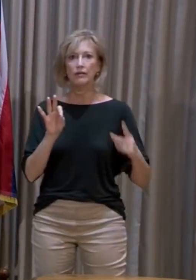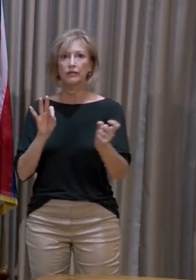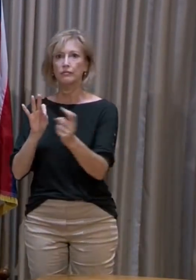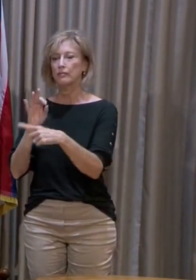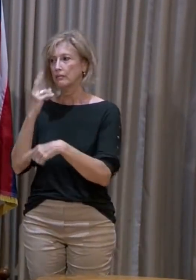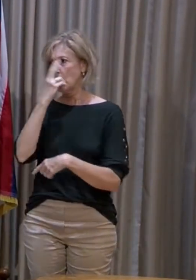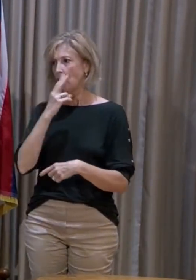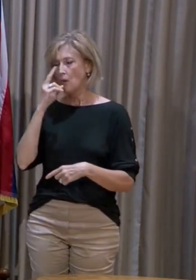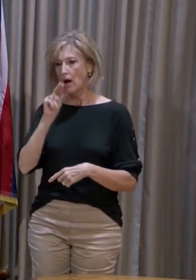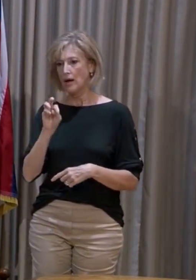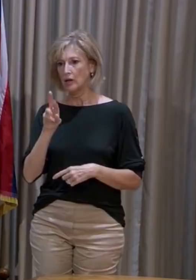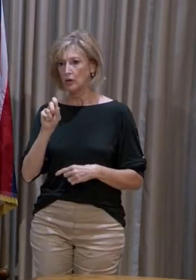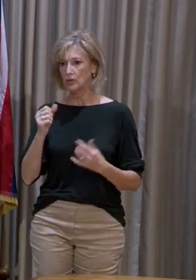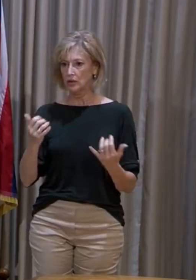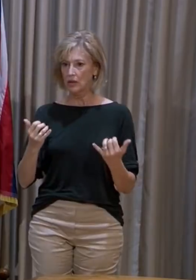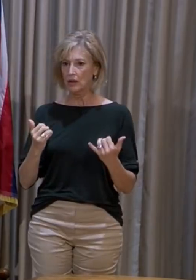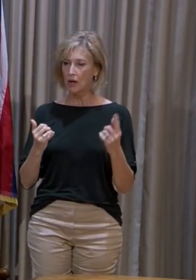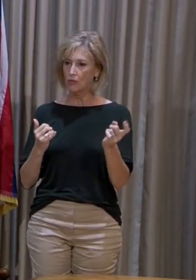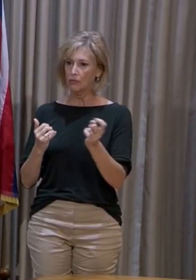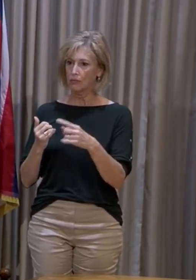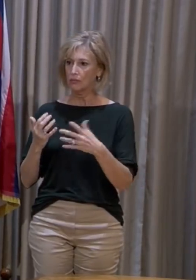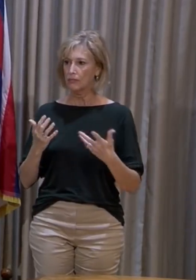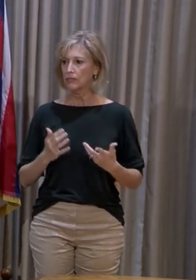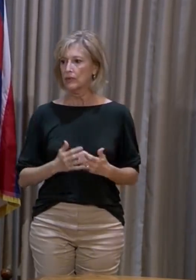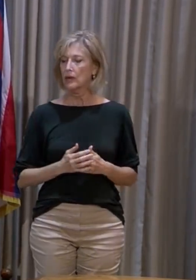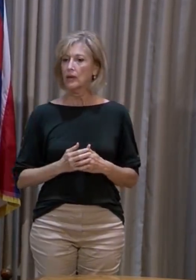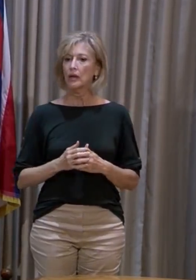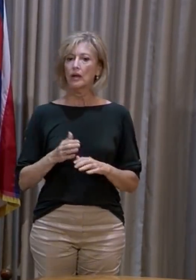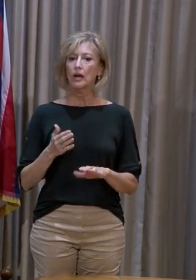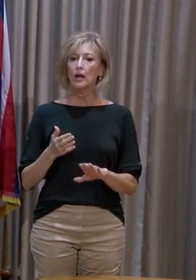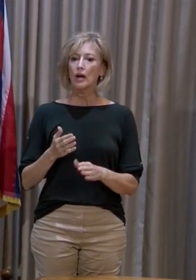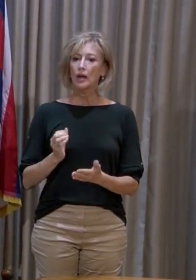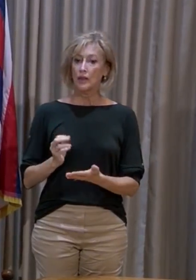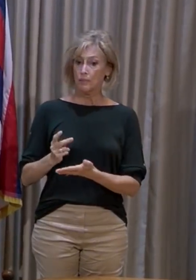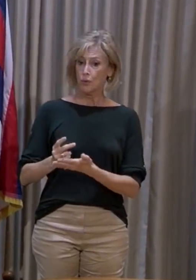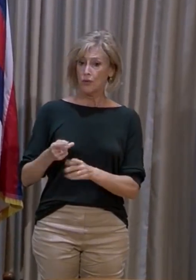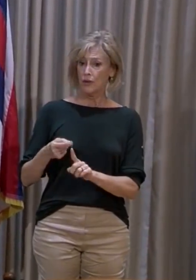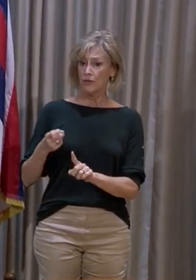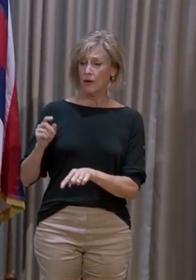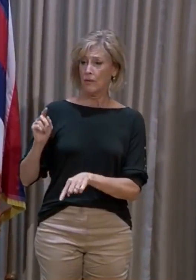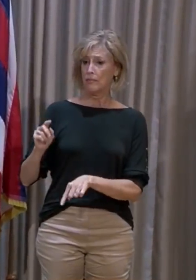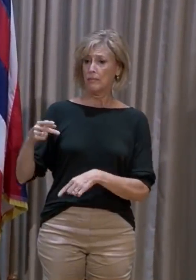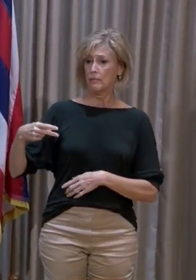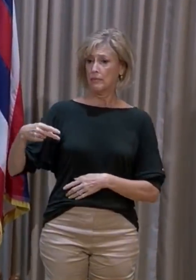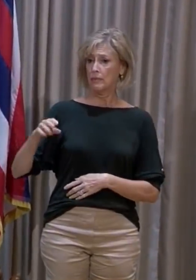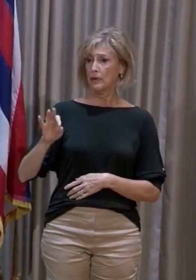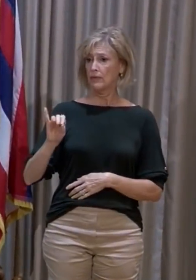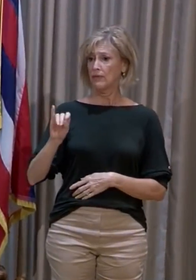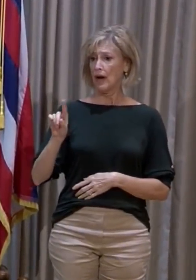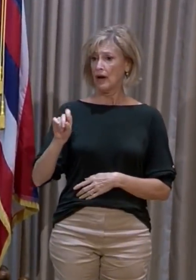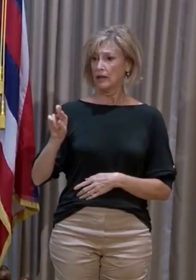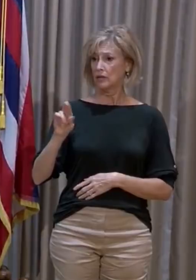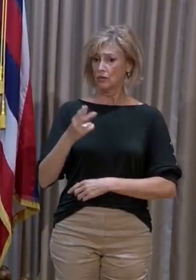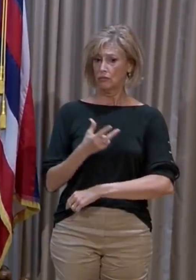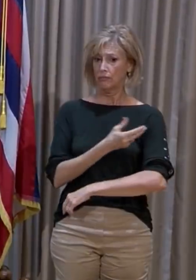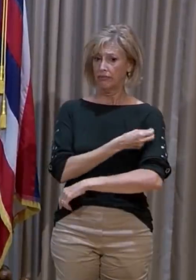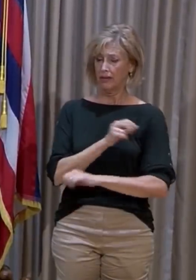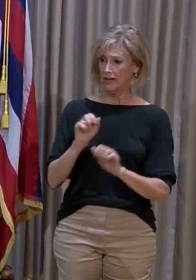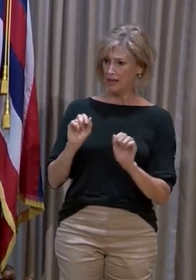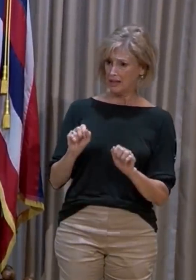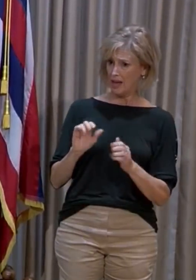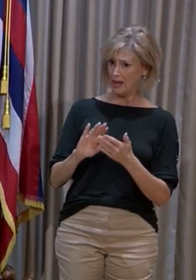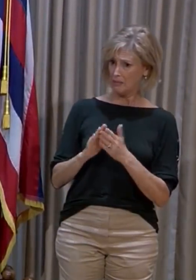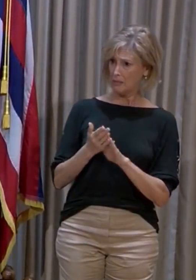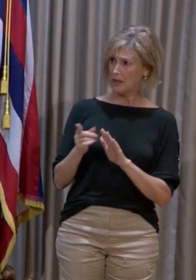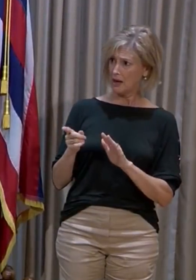Question for the Governor. With the formal approval of the Pfizer vaccine, can you get tougher with